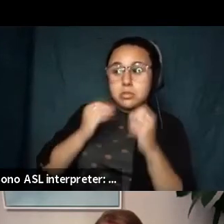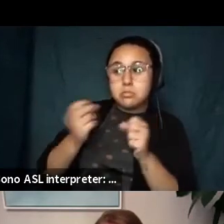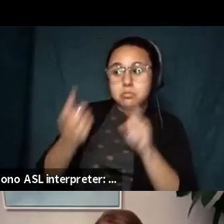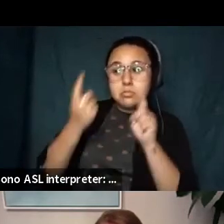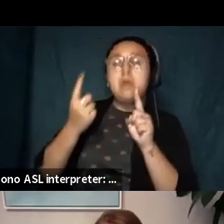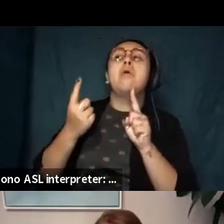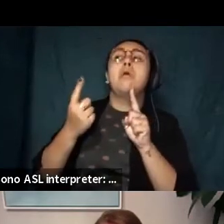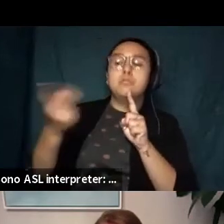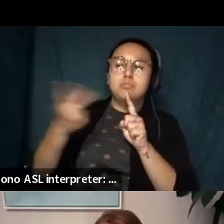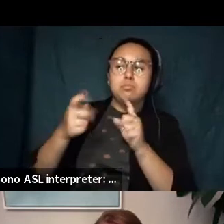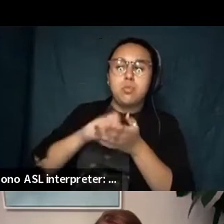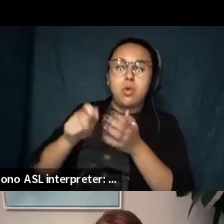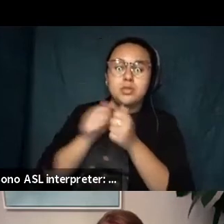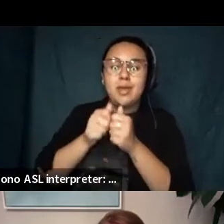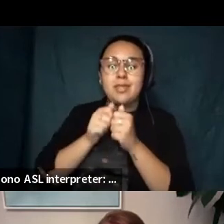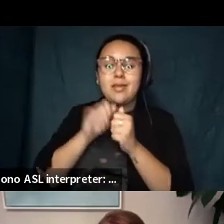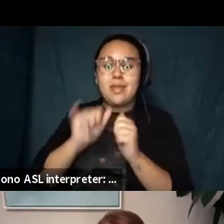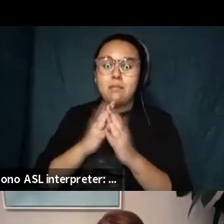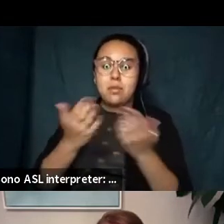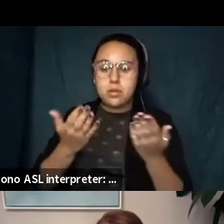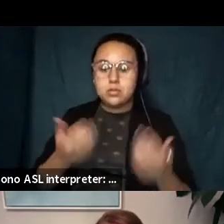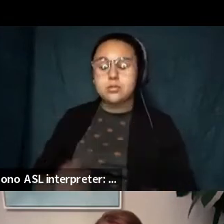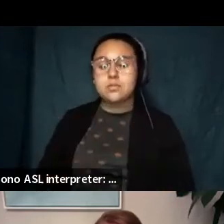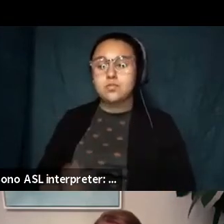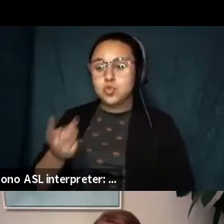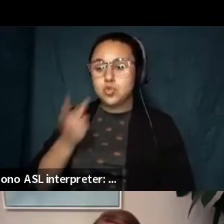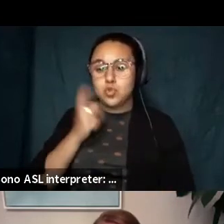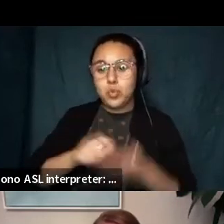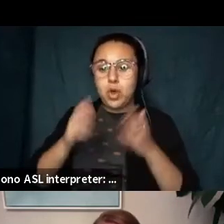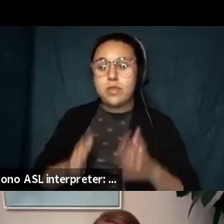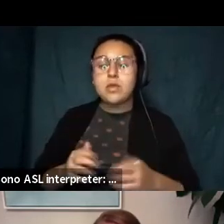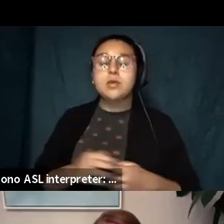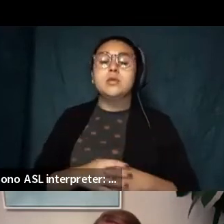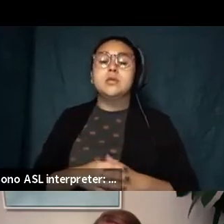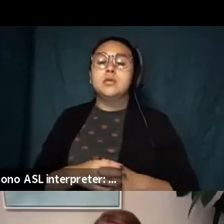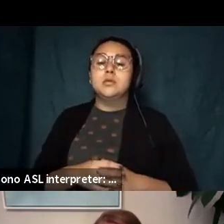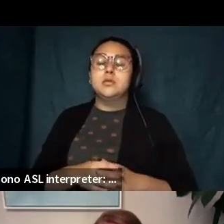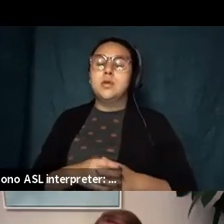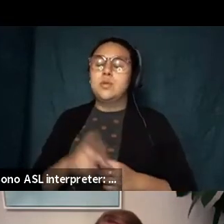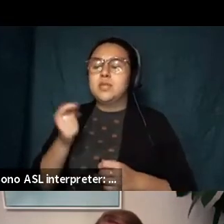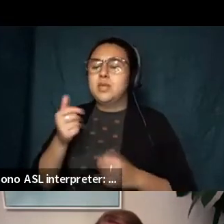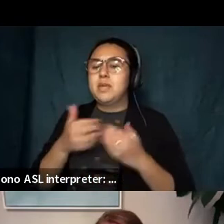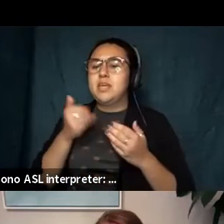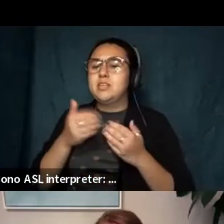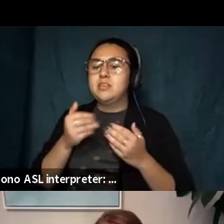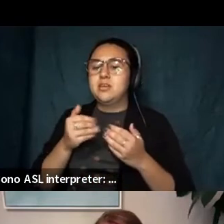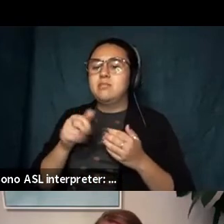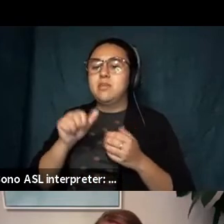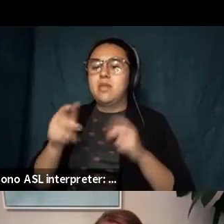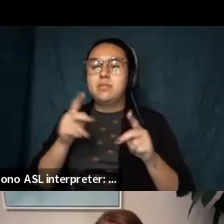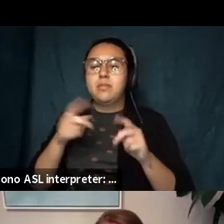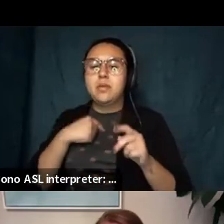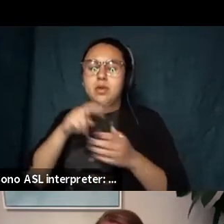i found there um was so meaningful that it made it easier to imagine putting a book out into the world that other people could encounter um